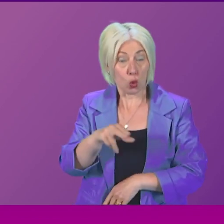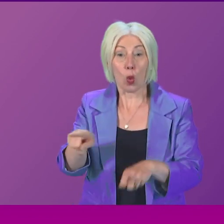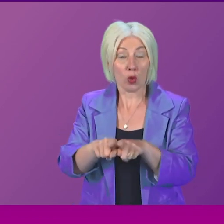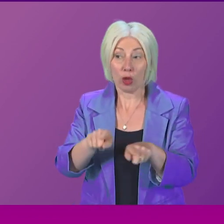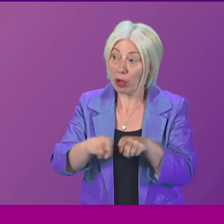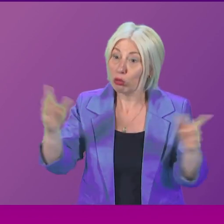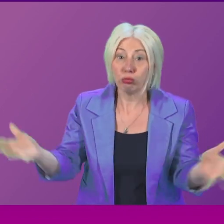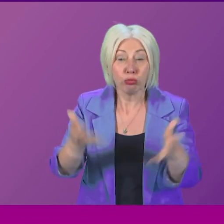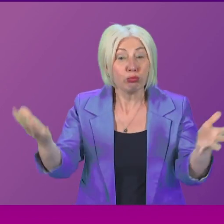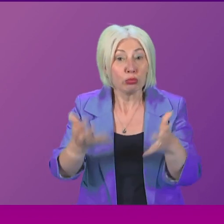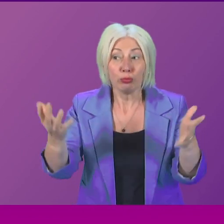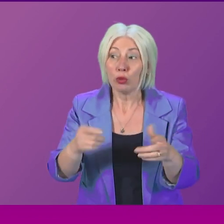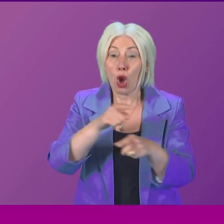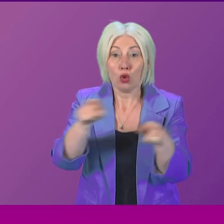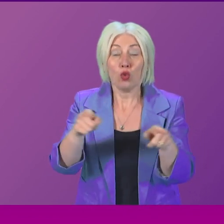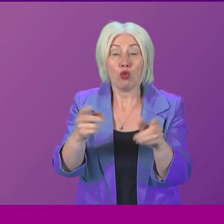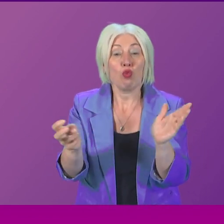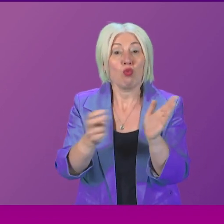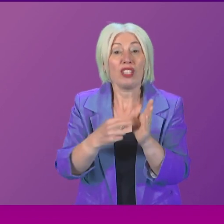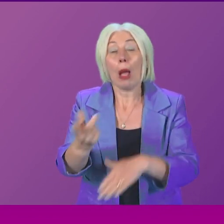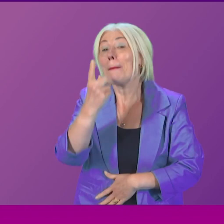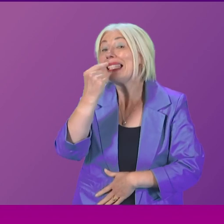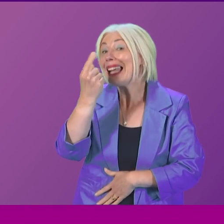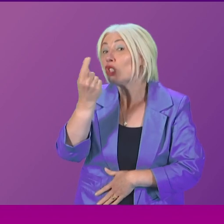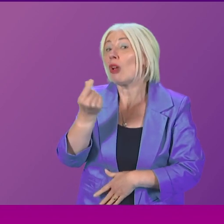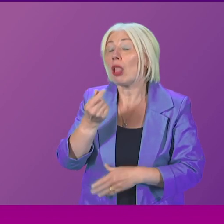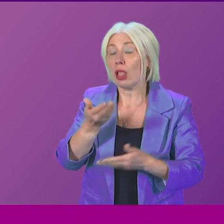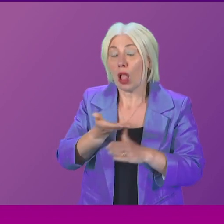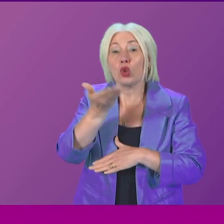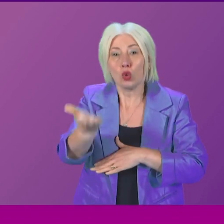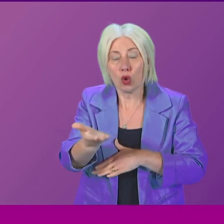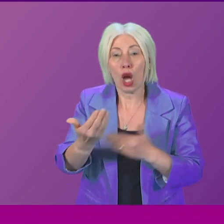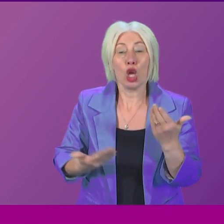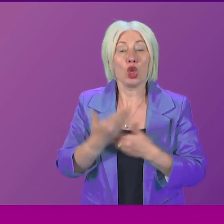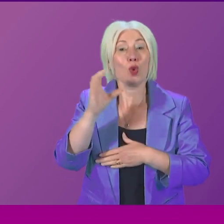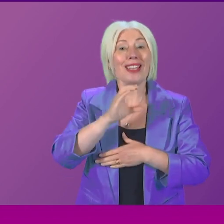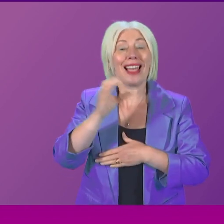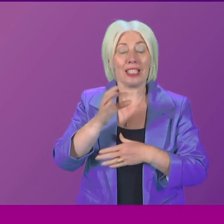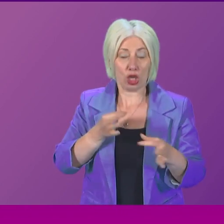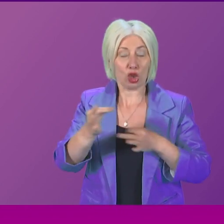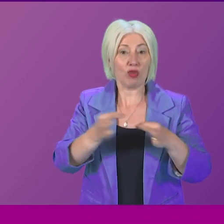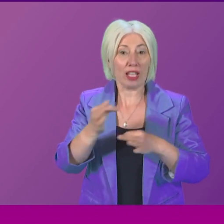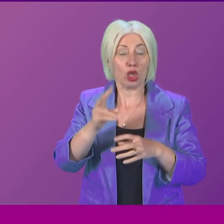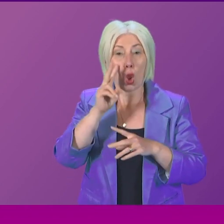as a potential donor. Lastly, our new cancer strategy, which will work towards improving cancer survival